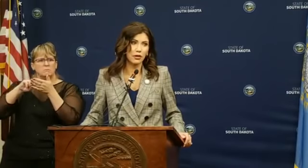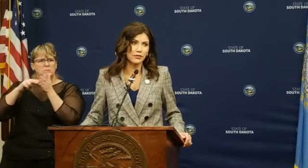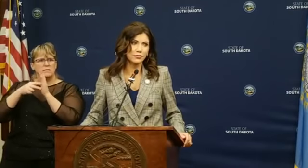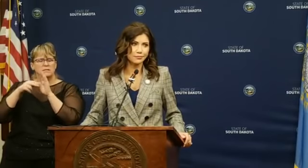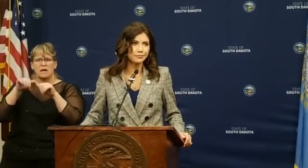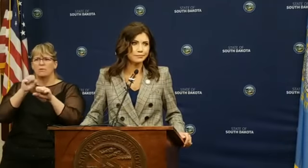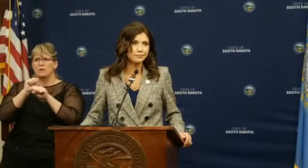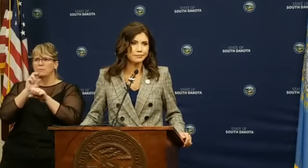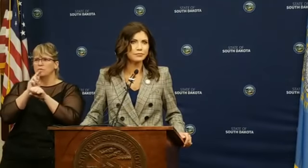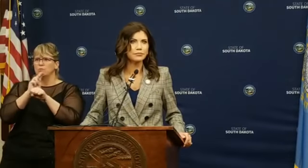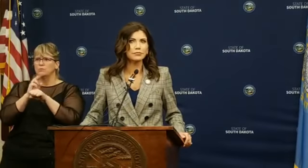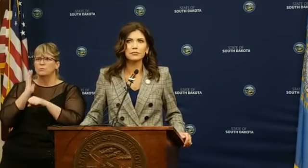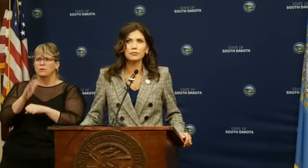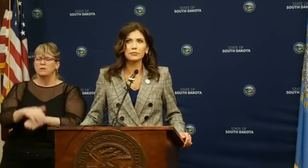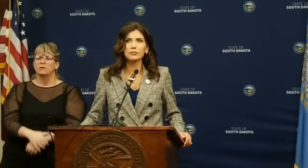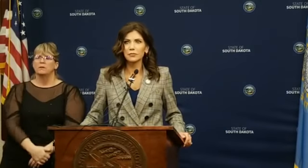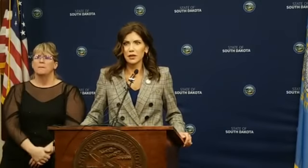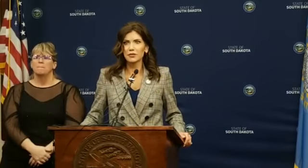can be utilized.